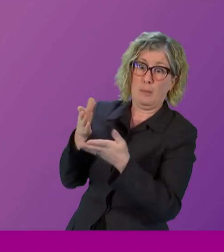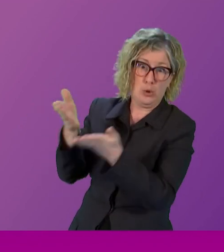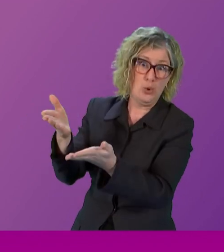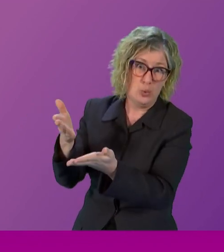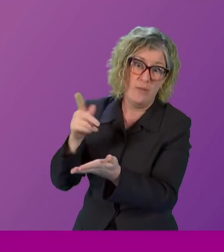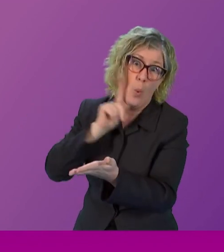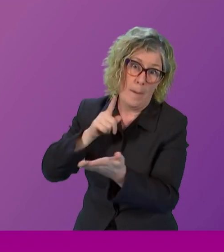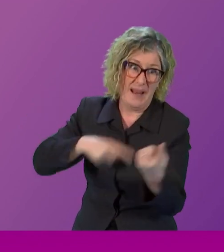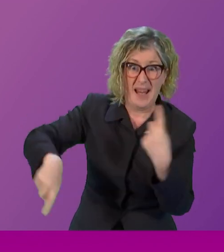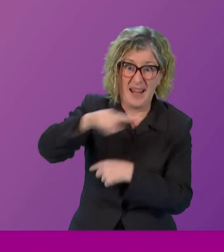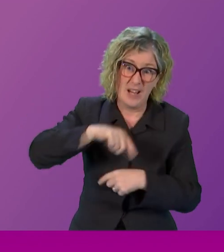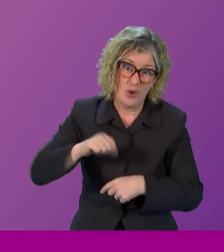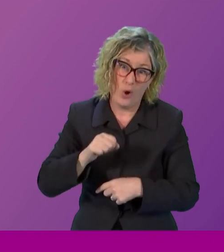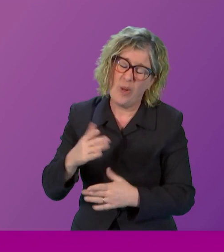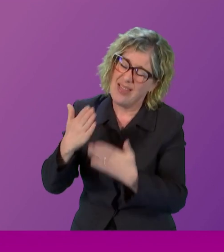movement and I want to thank you for everything you do.